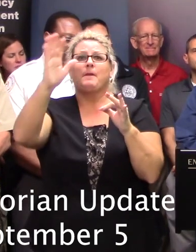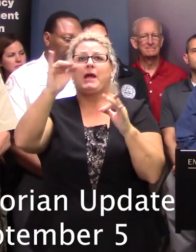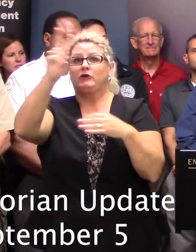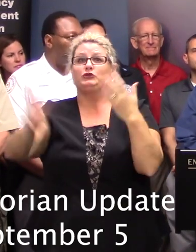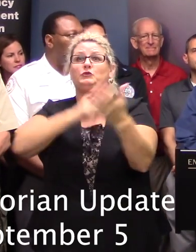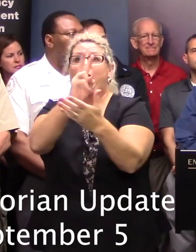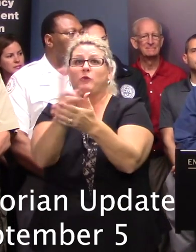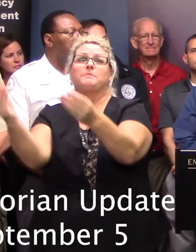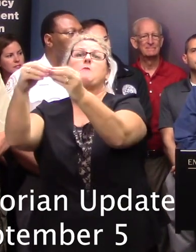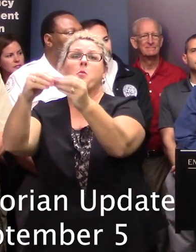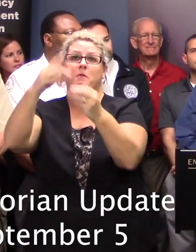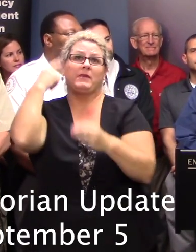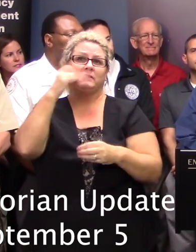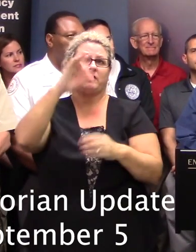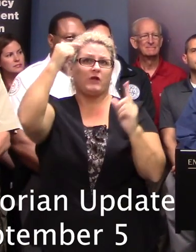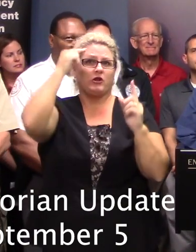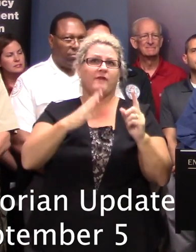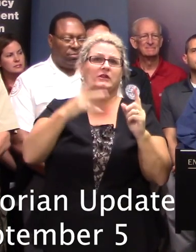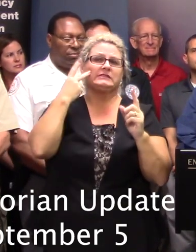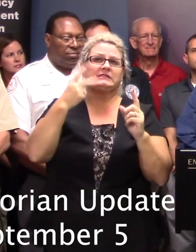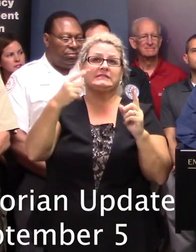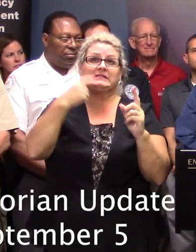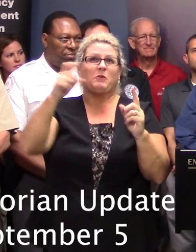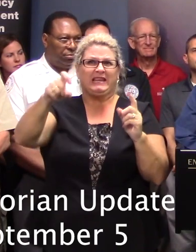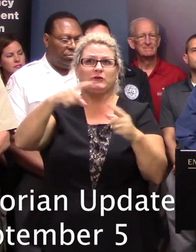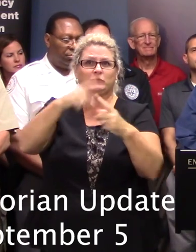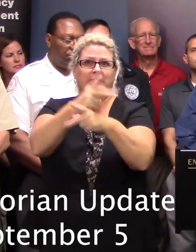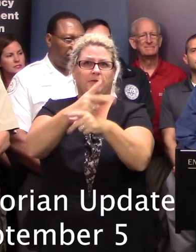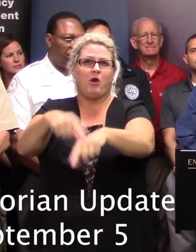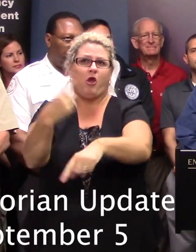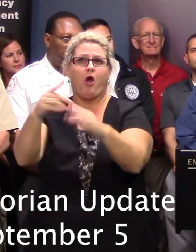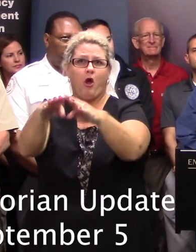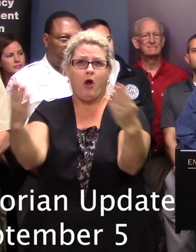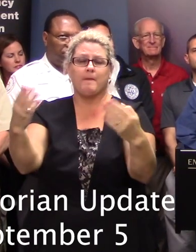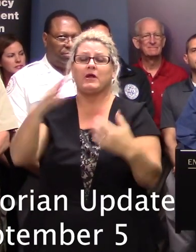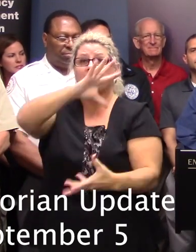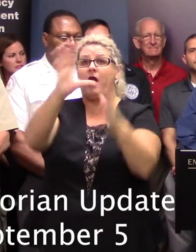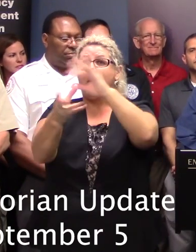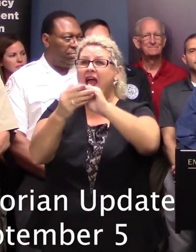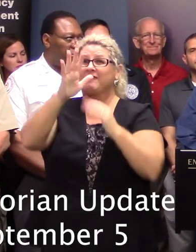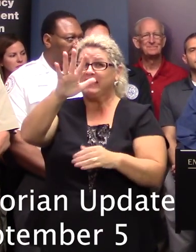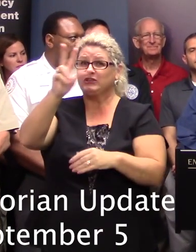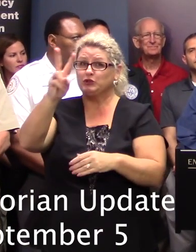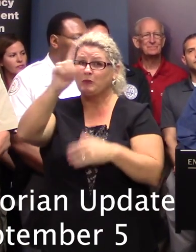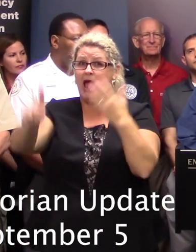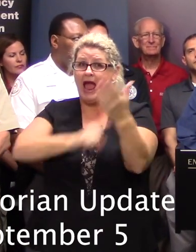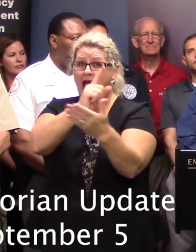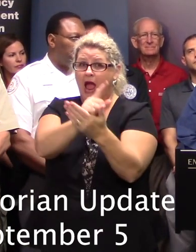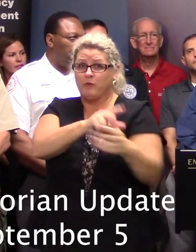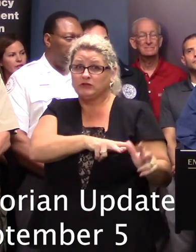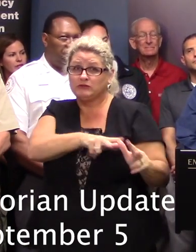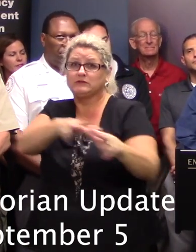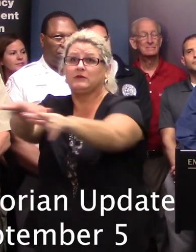based on the governor's observation on traffic flows. For a total of 52 hours in operation, we were able to